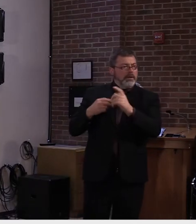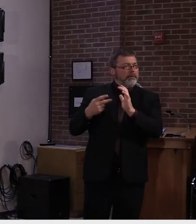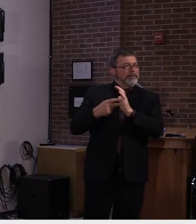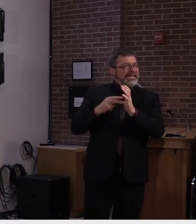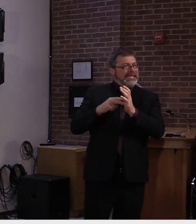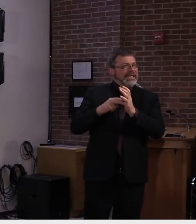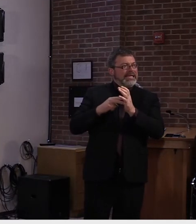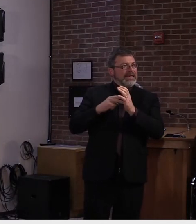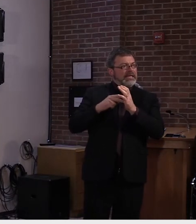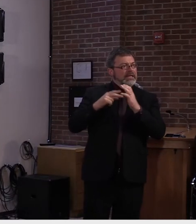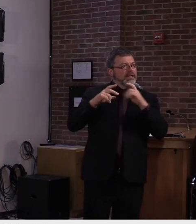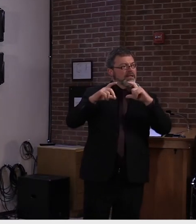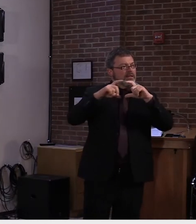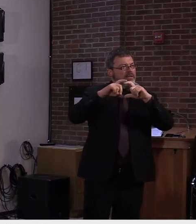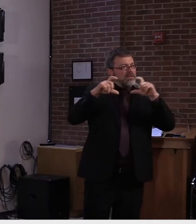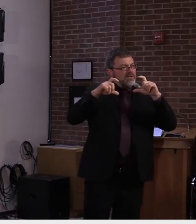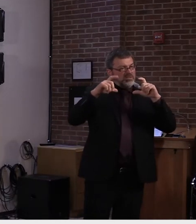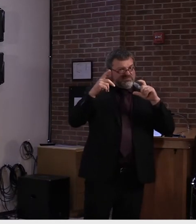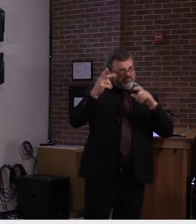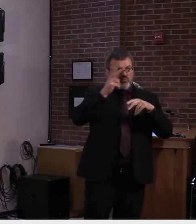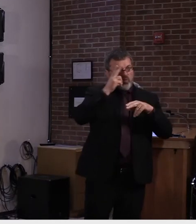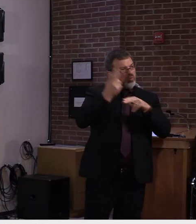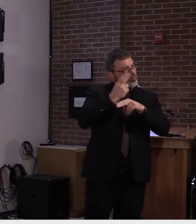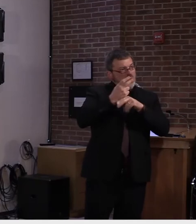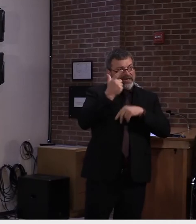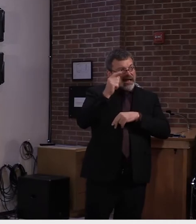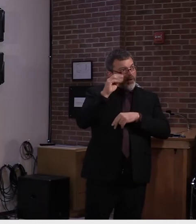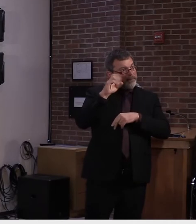instance? Not during this pandemic.